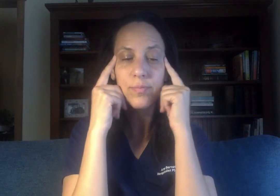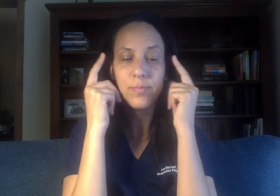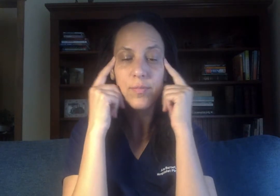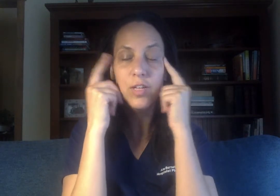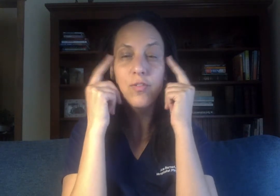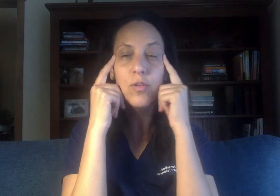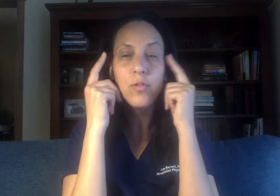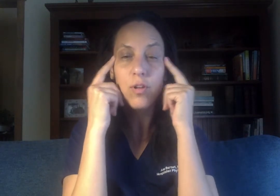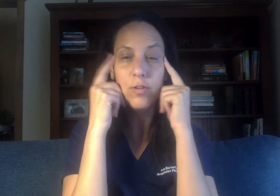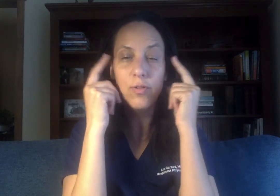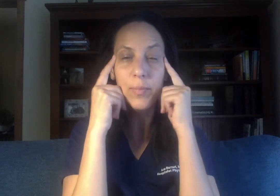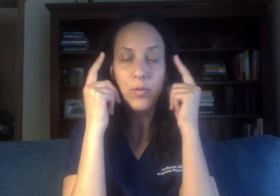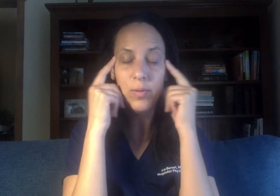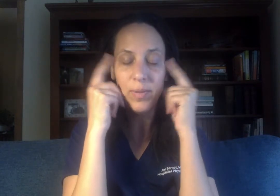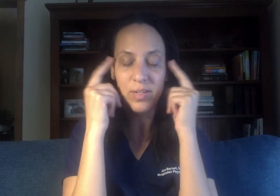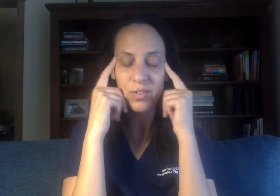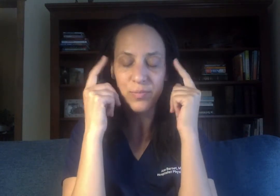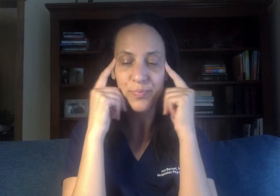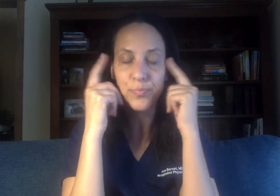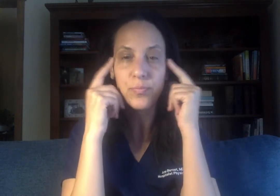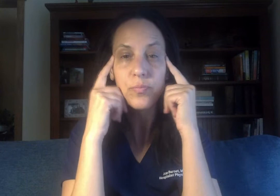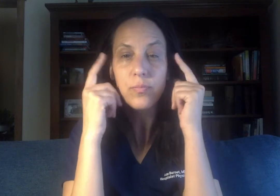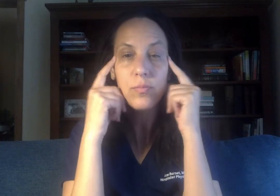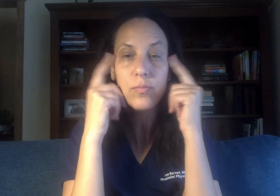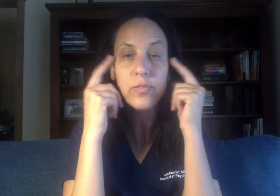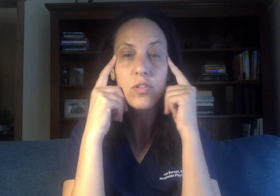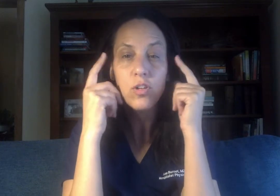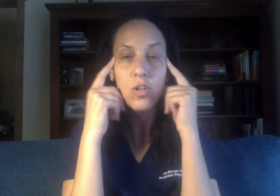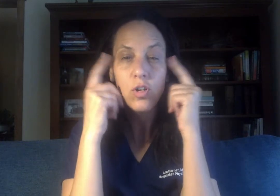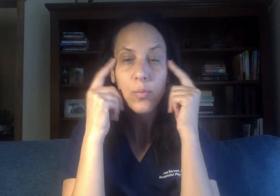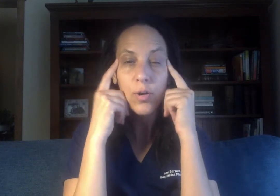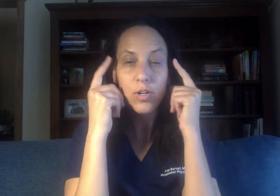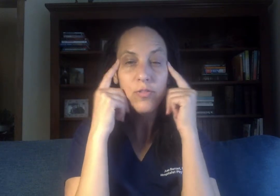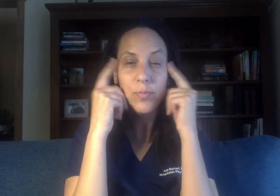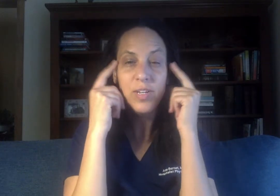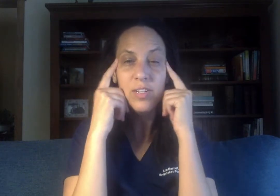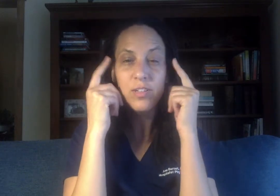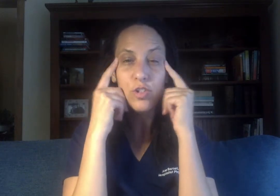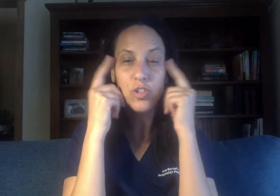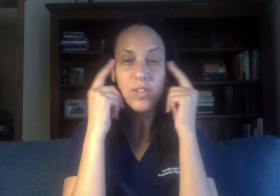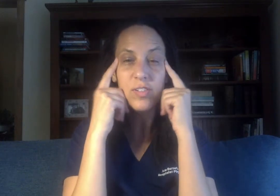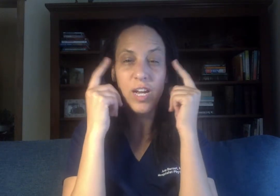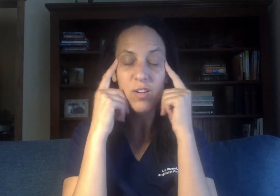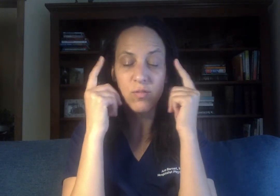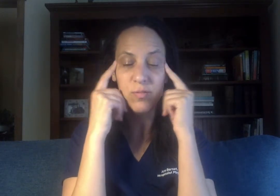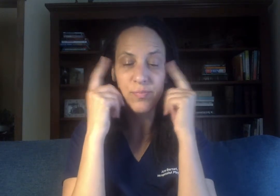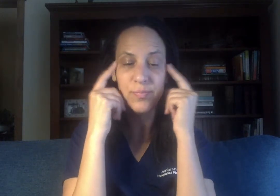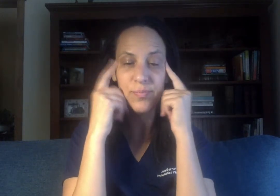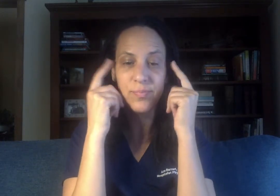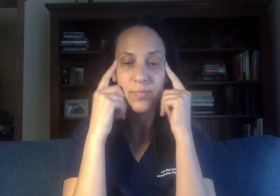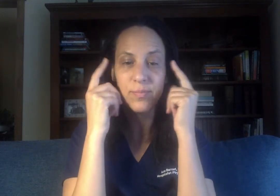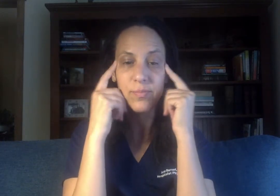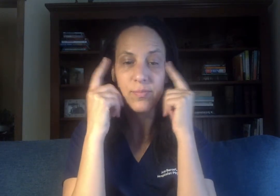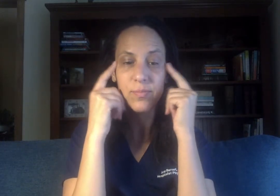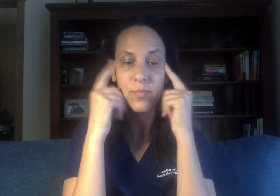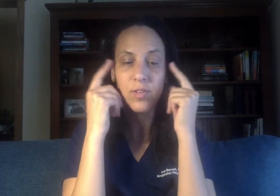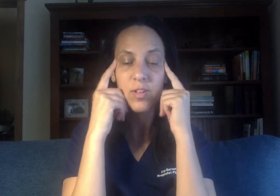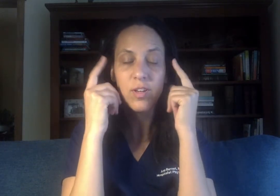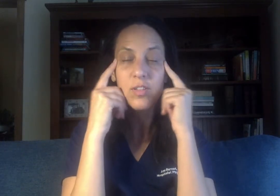Even though it's hard for me to admit, part of me shuts down. Because